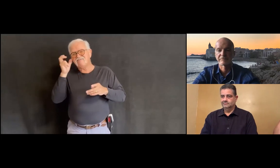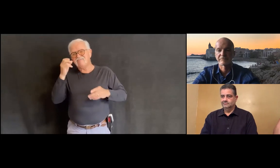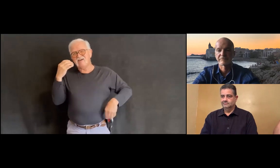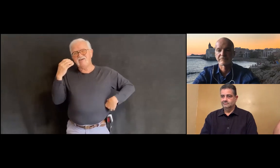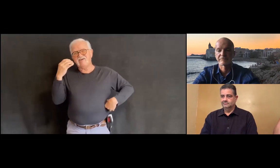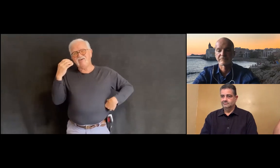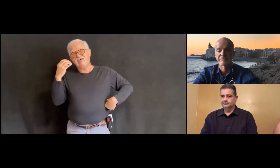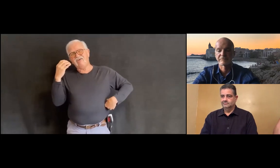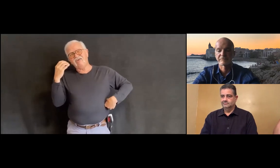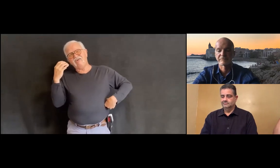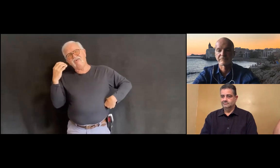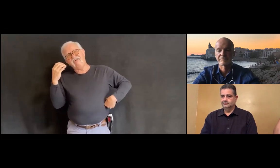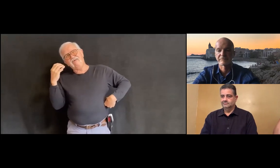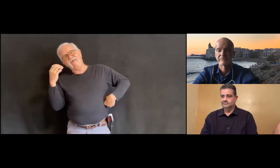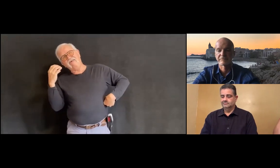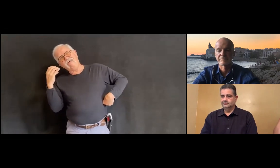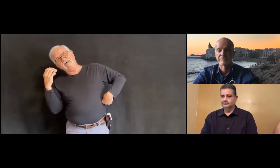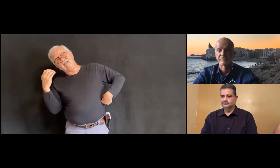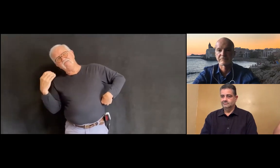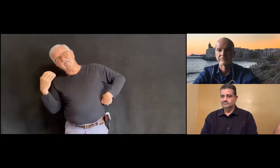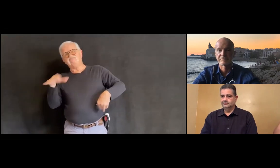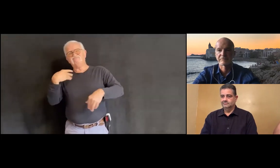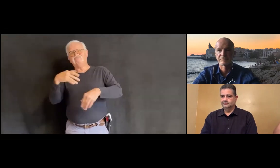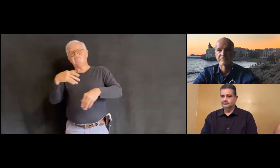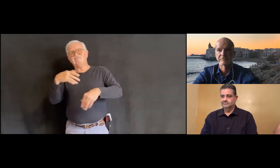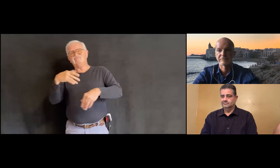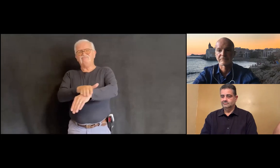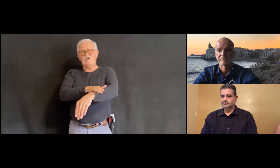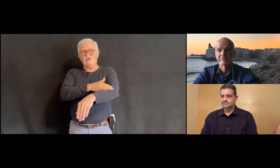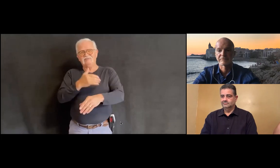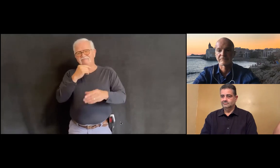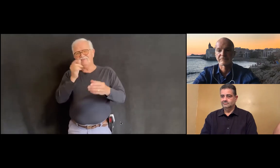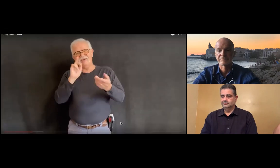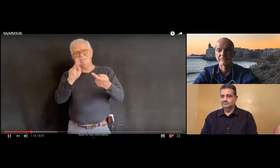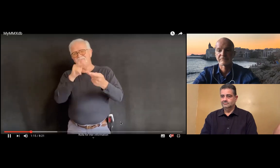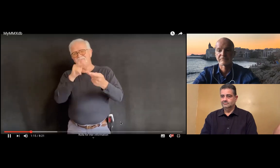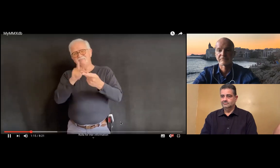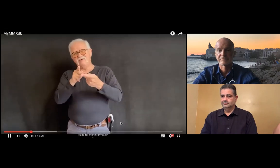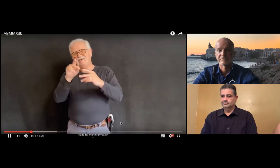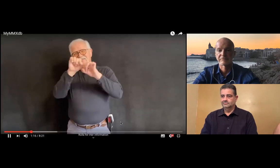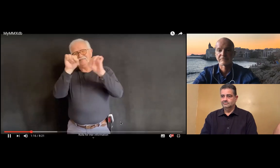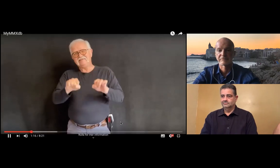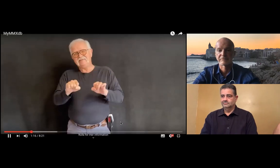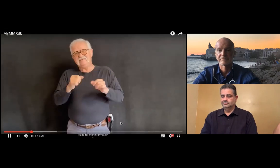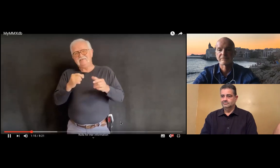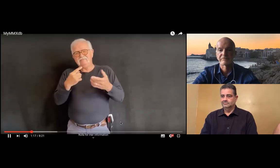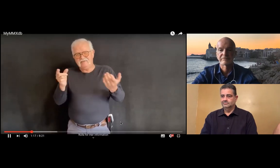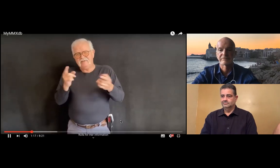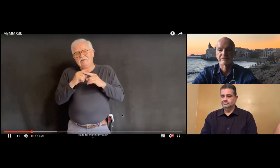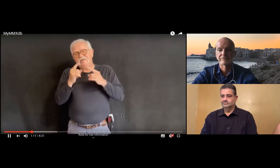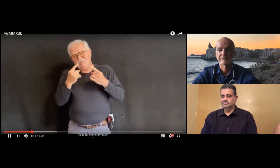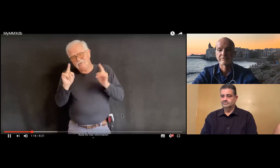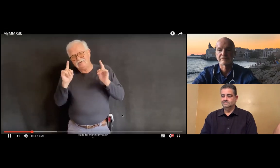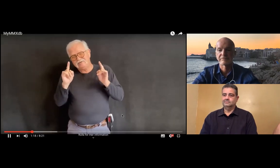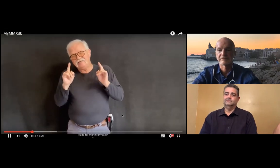slow and methodical, and it was very fatiguing to look at the